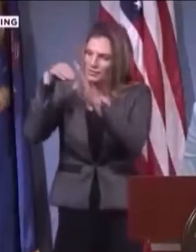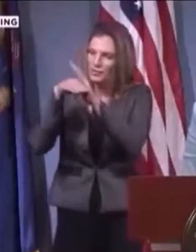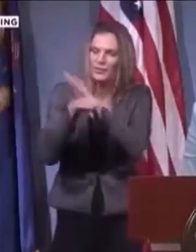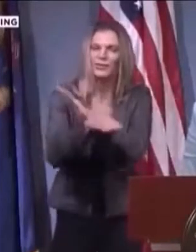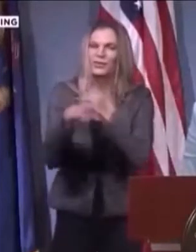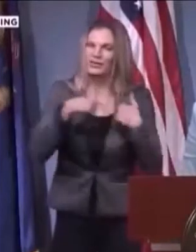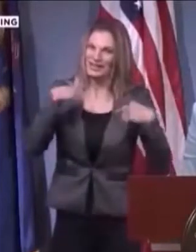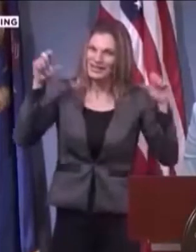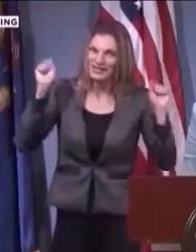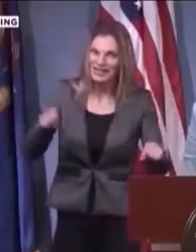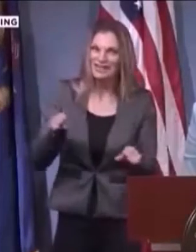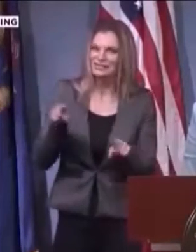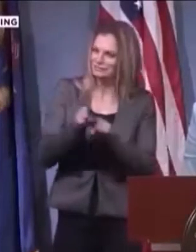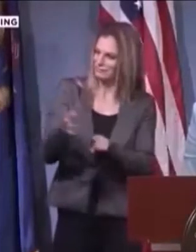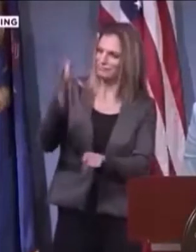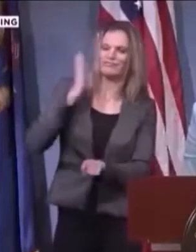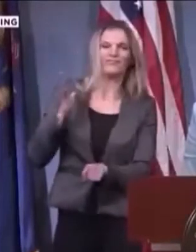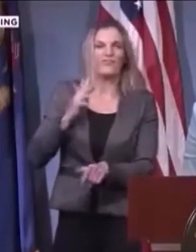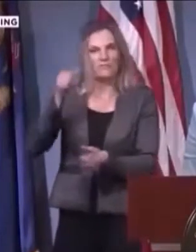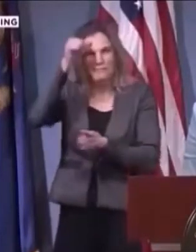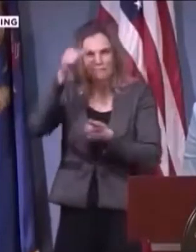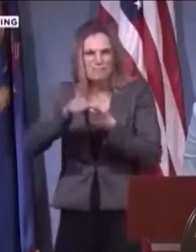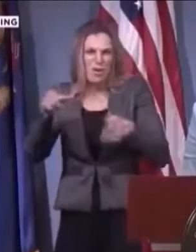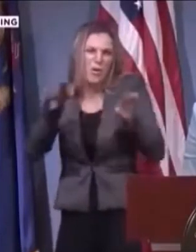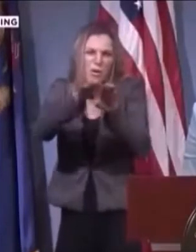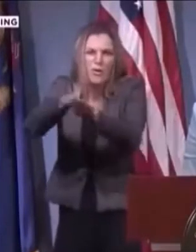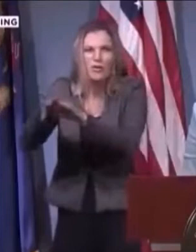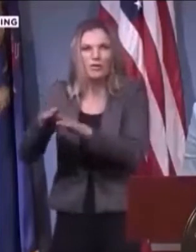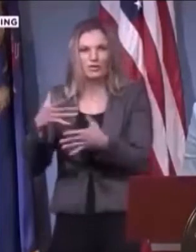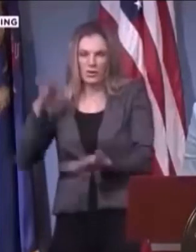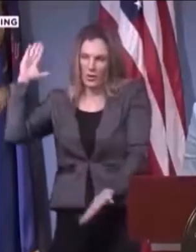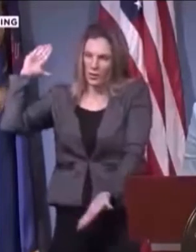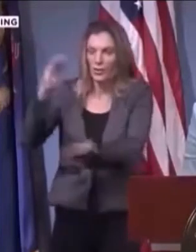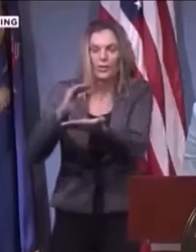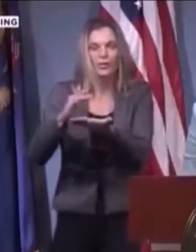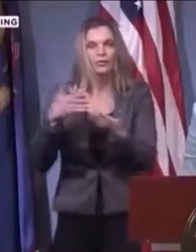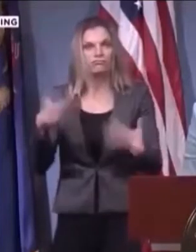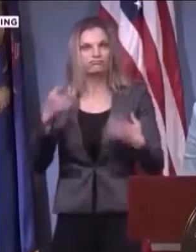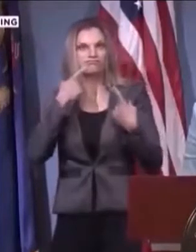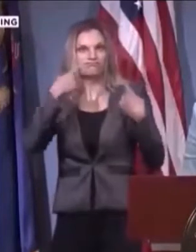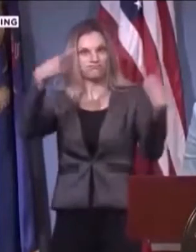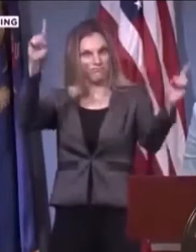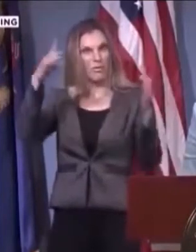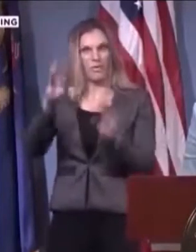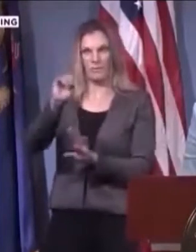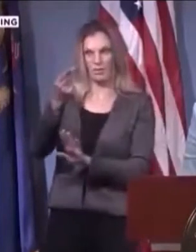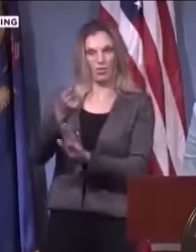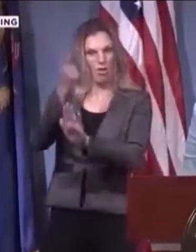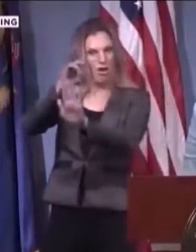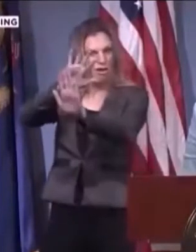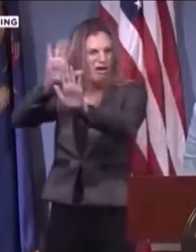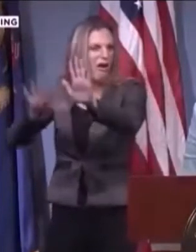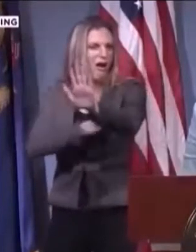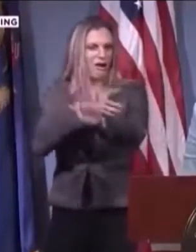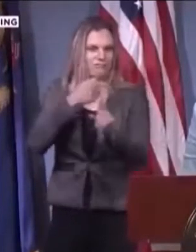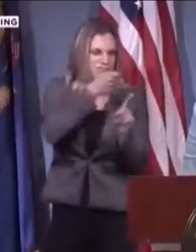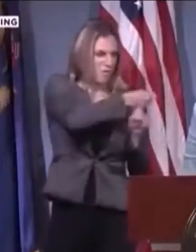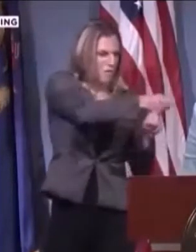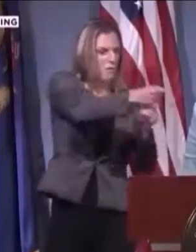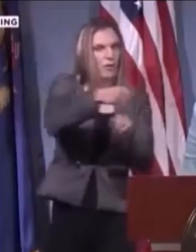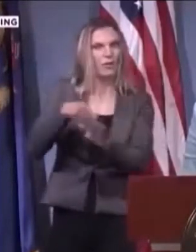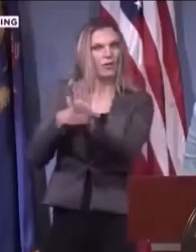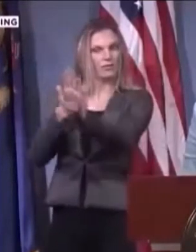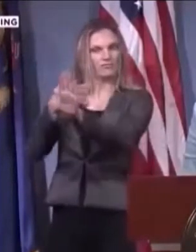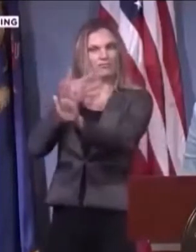to ask, are these just random people, black, white, or otherwise driving up to these testing stations, demanding to be